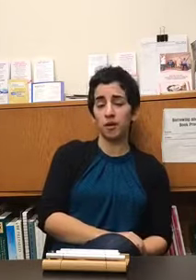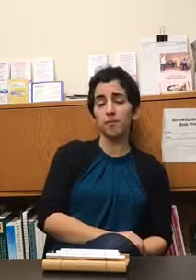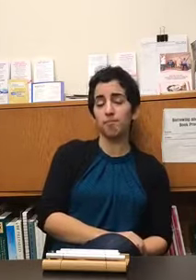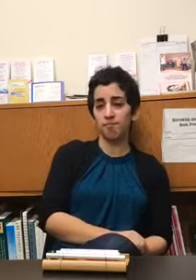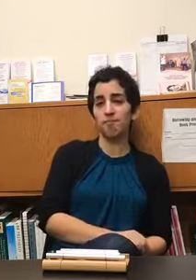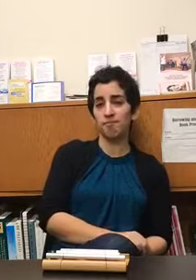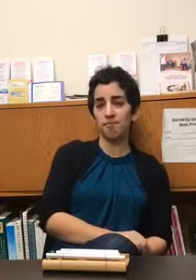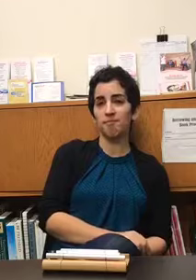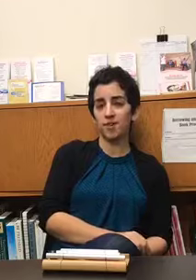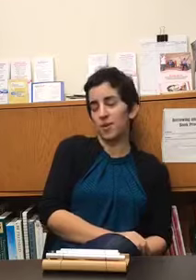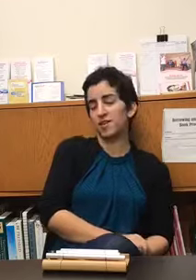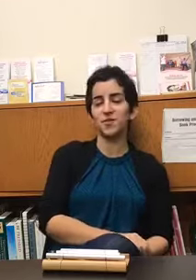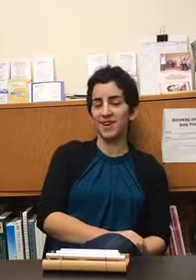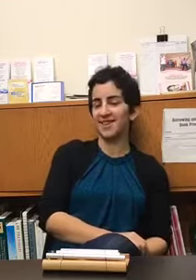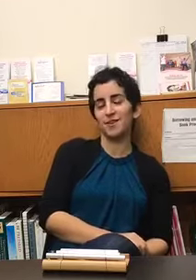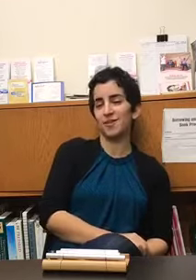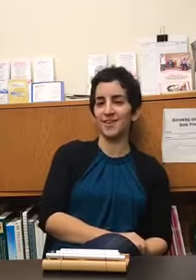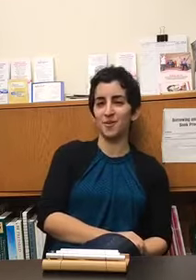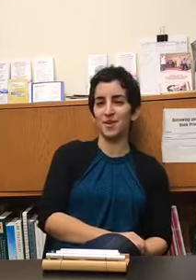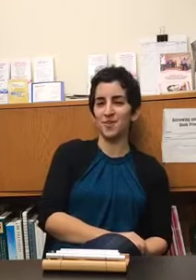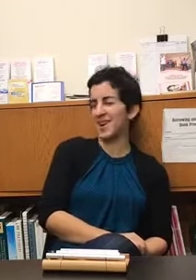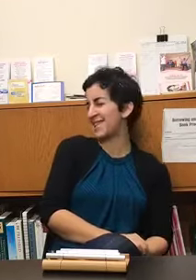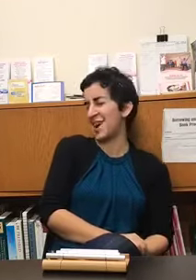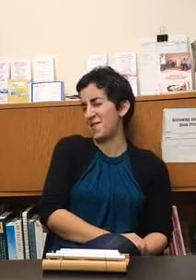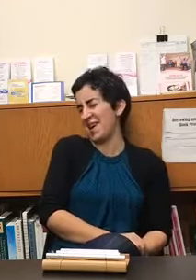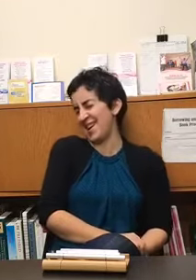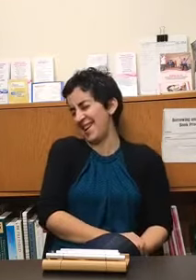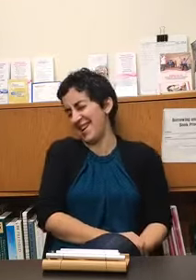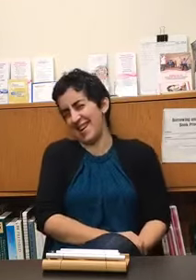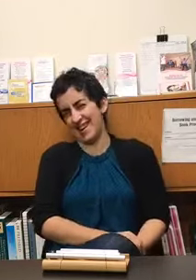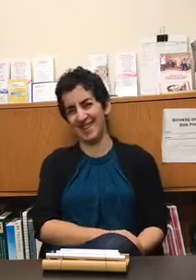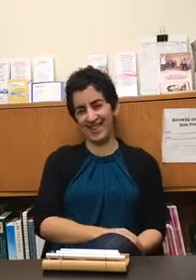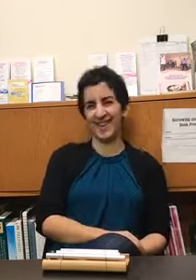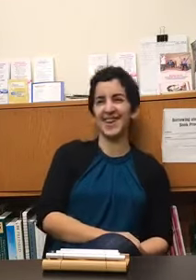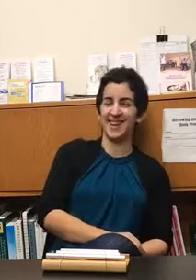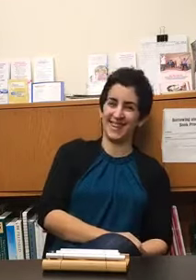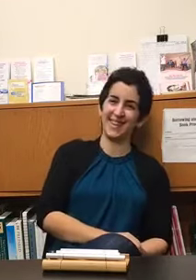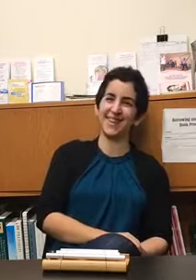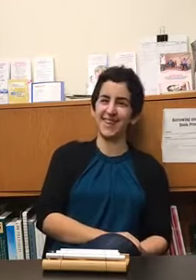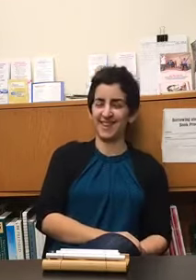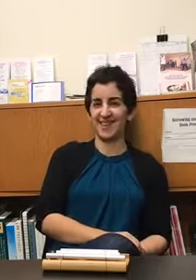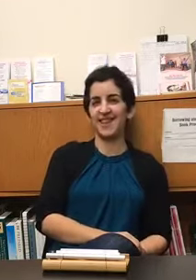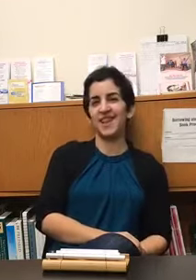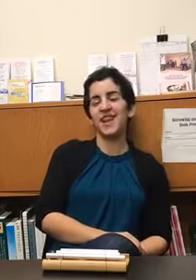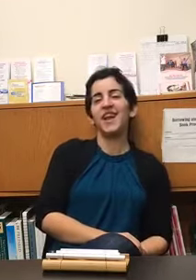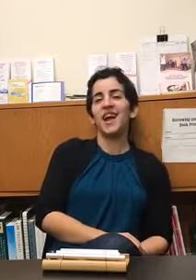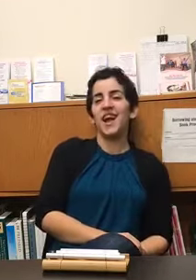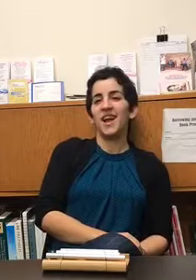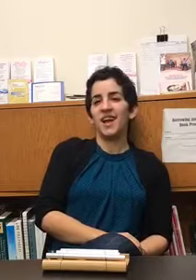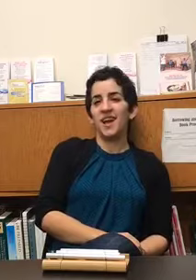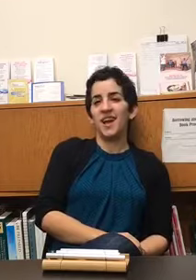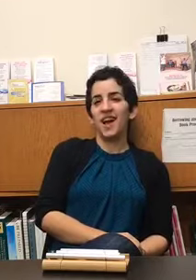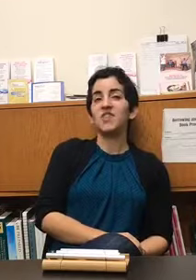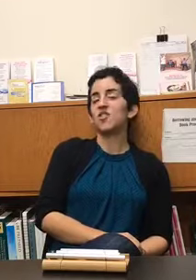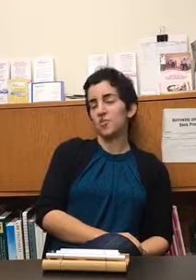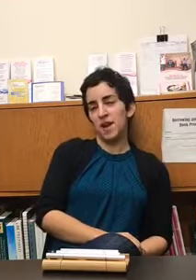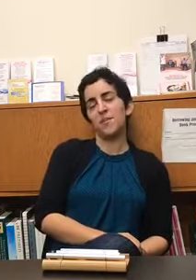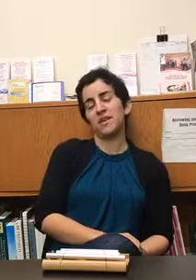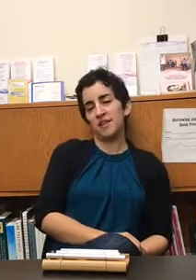as well as funny stuff because everybody's funny stuff and your youtube channel they can just go to youtube and search and search mayabenatar